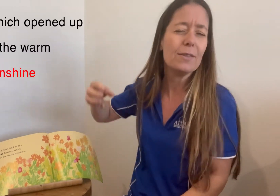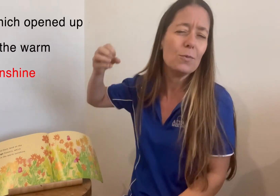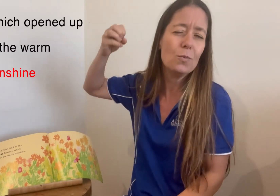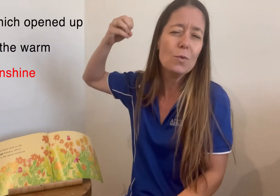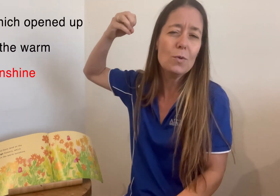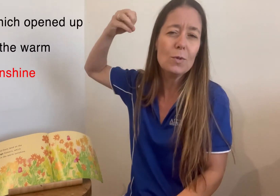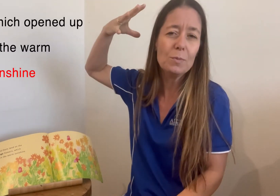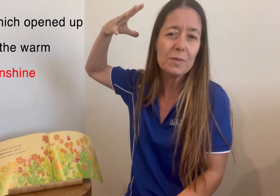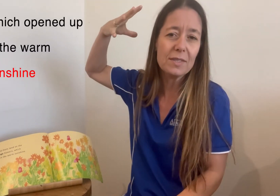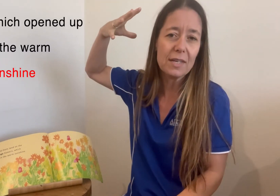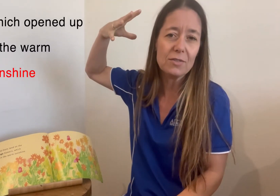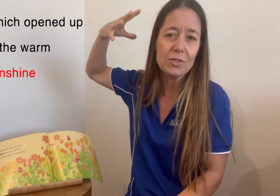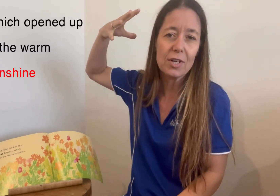the warm sunshine.